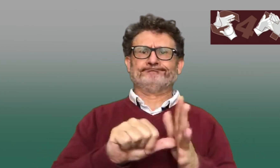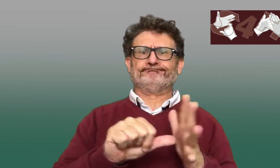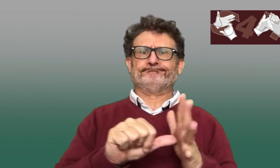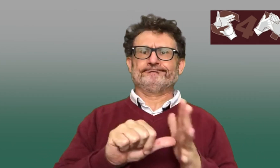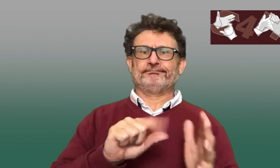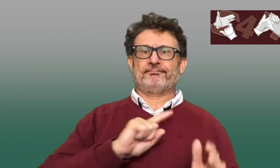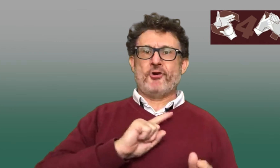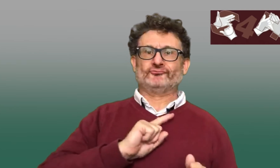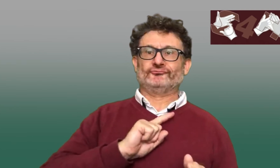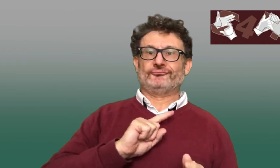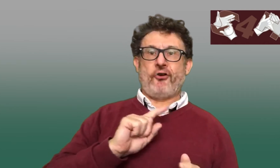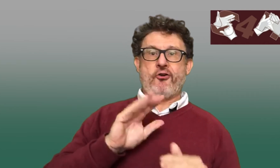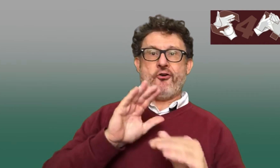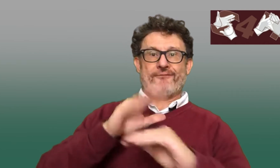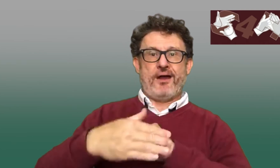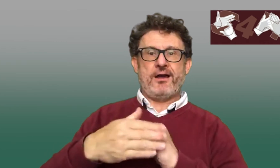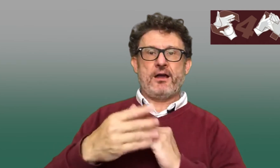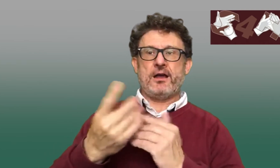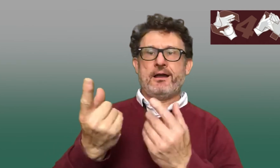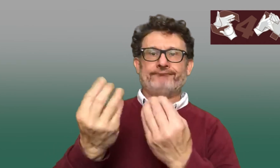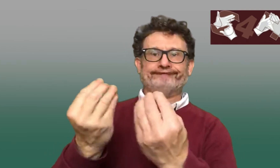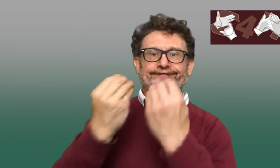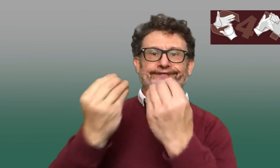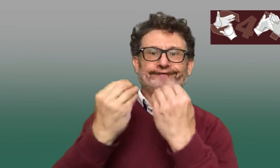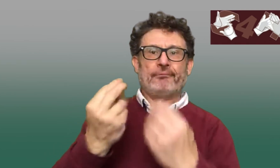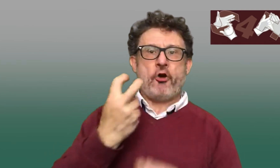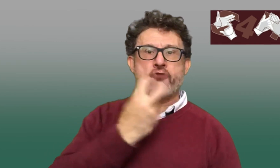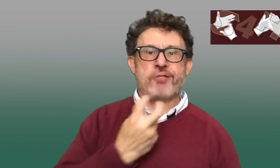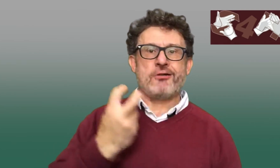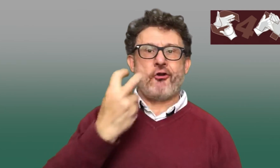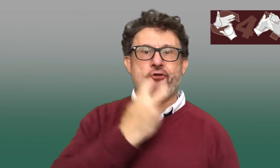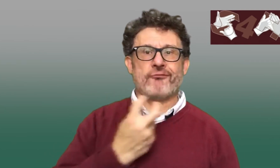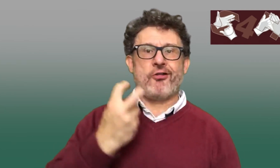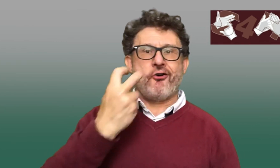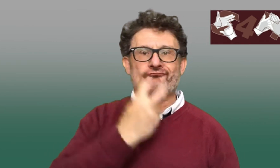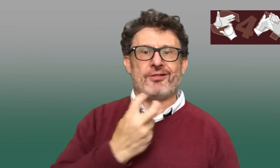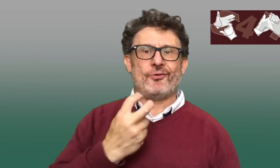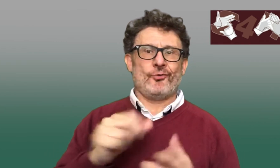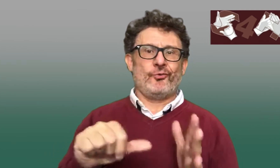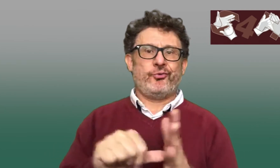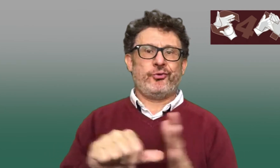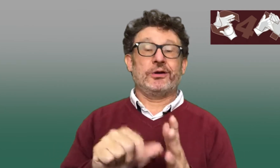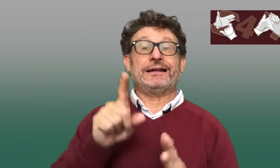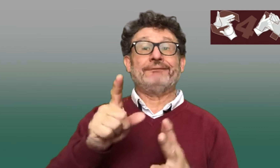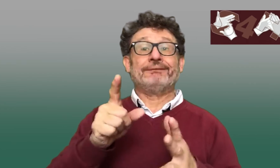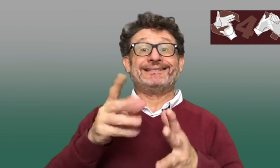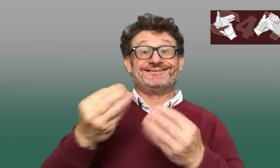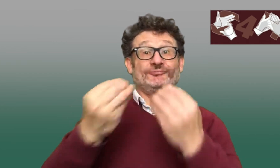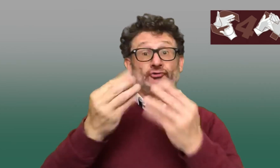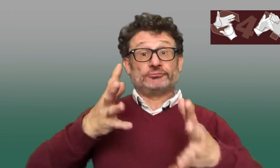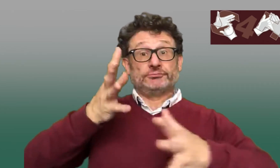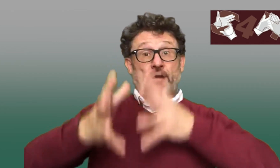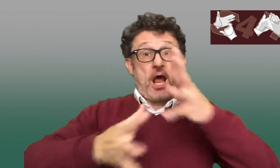The difficulties that they faced, whether that's been in education because they had to use an oral approach to education